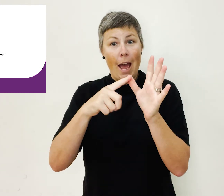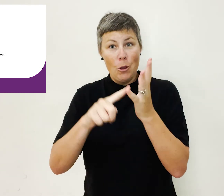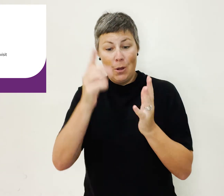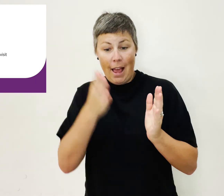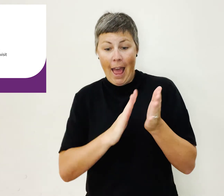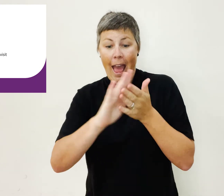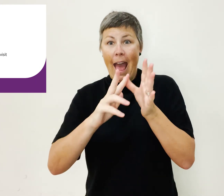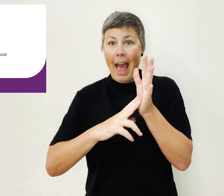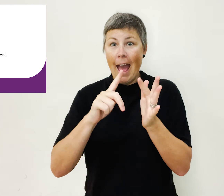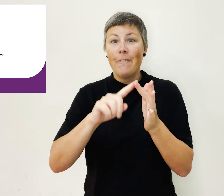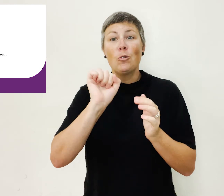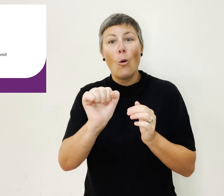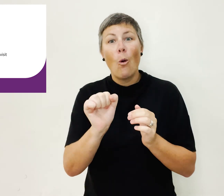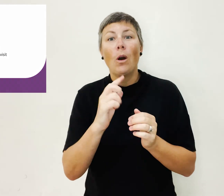have your say. you you